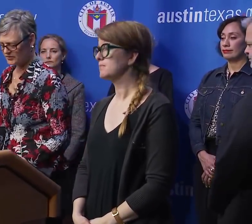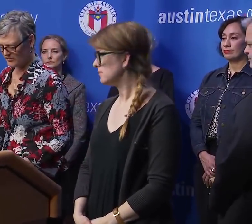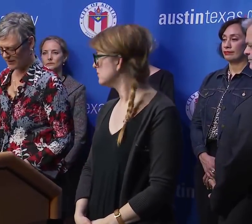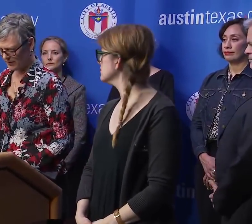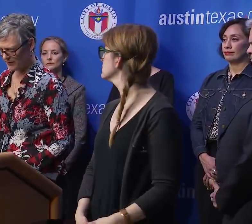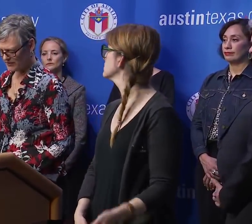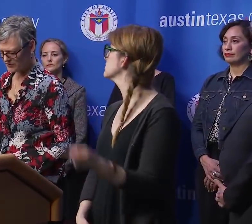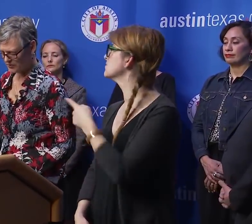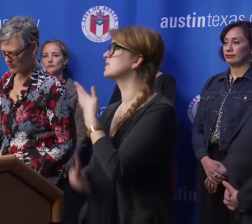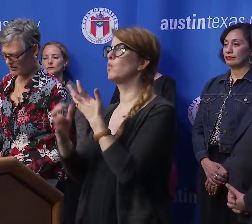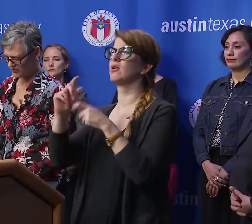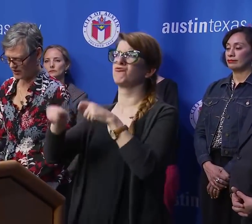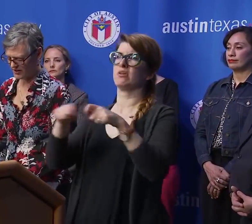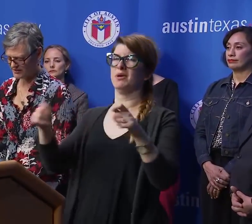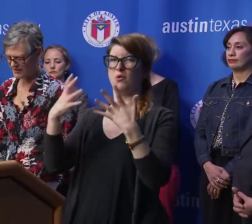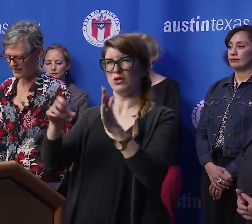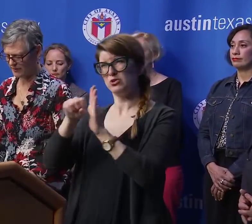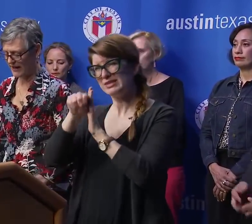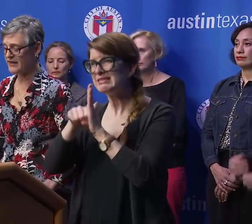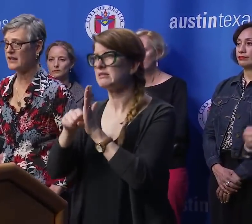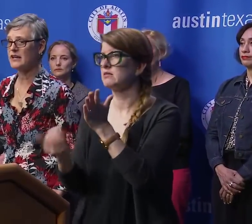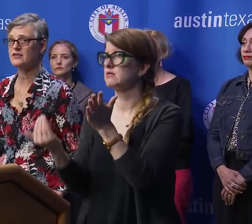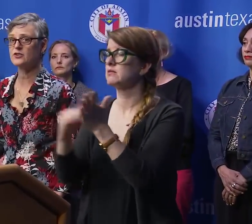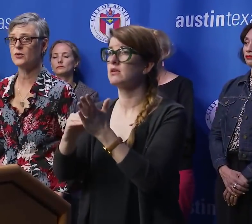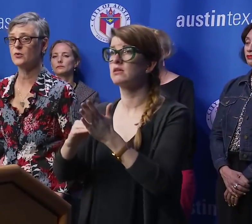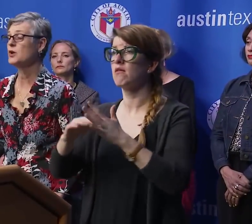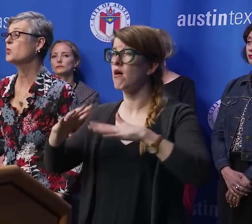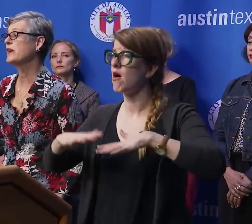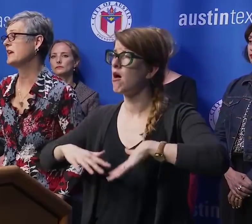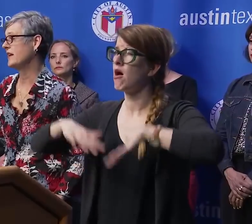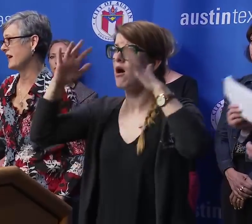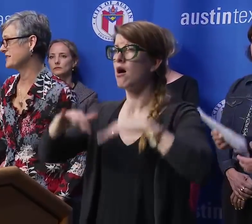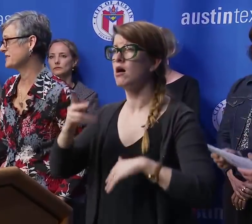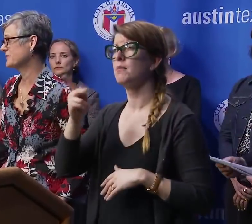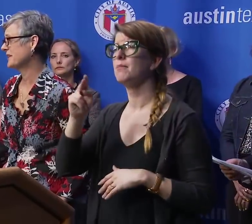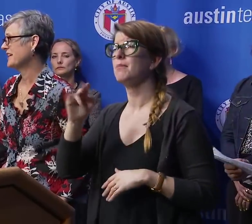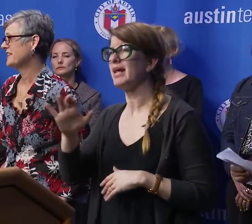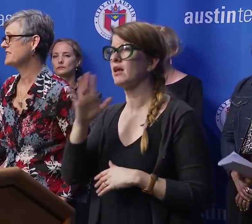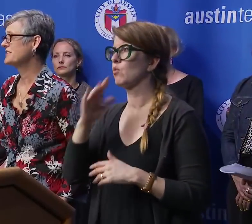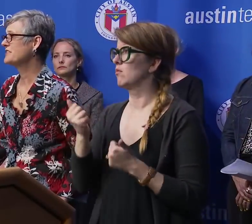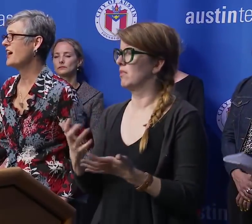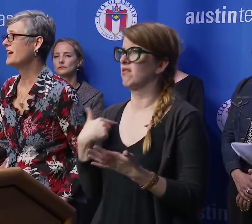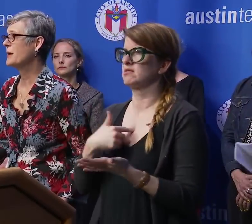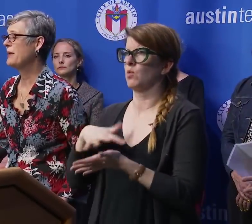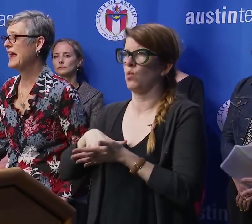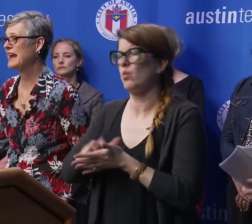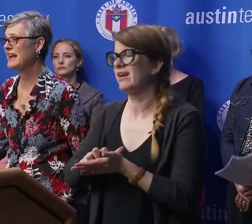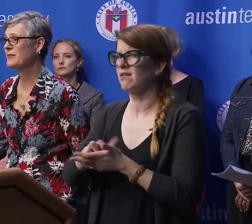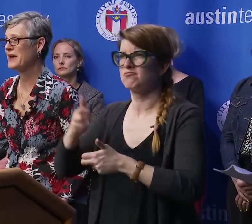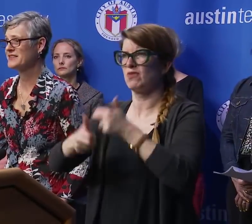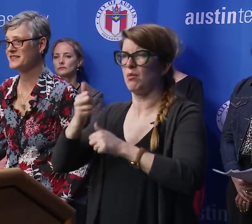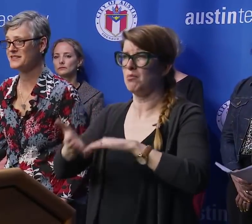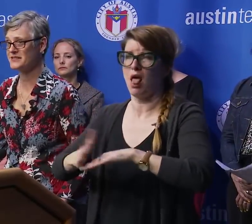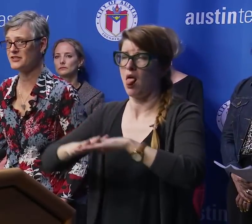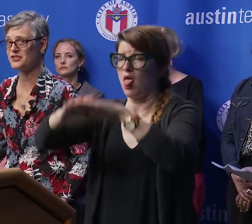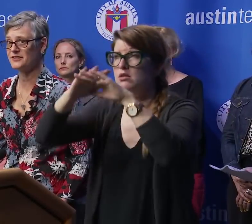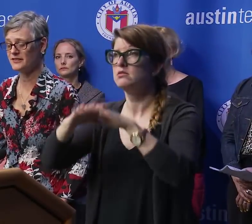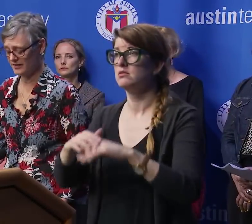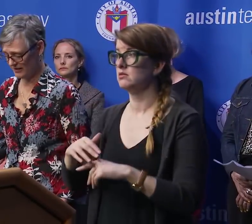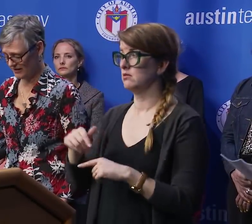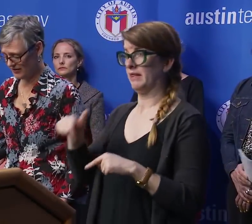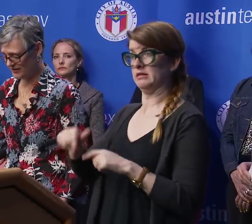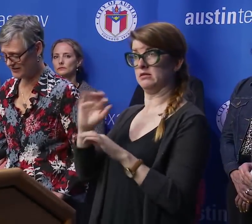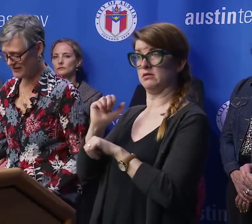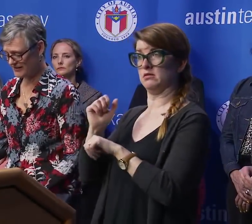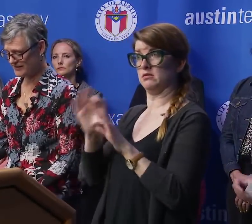So to wrap up, I just want to reiterate that panic will weaken us. This is not a panic-based decision.